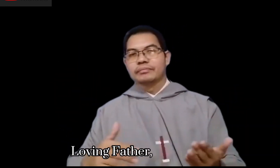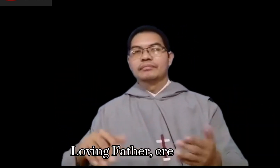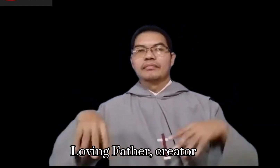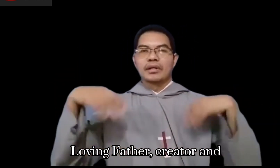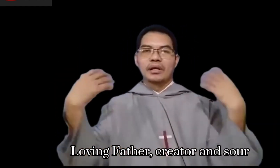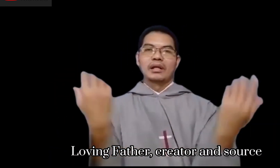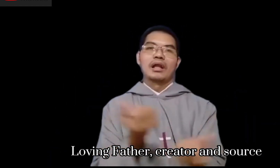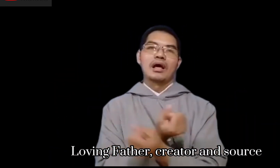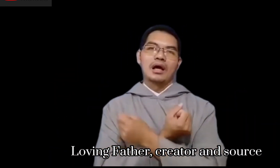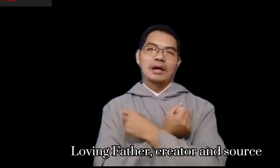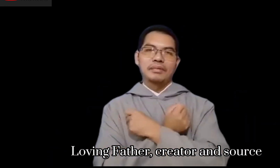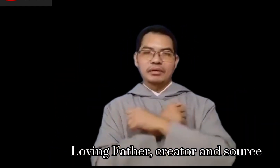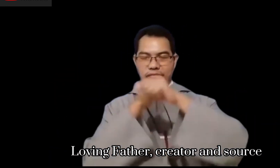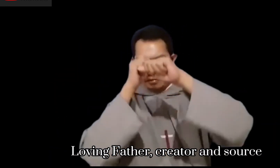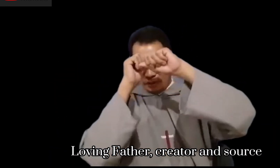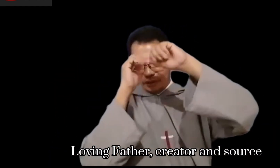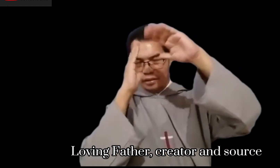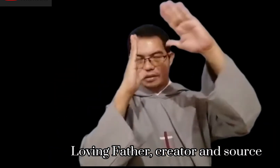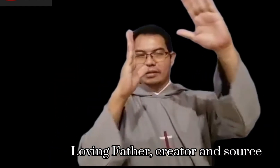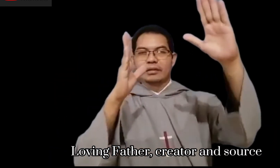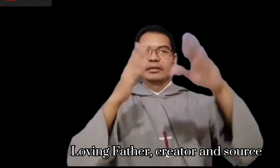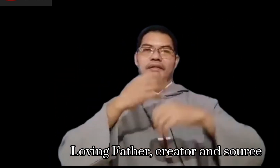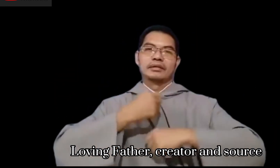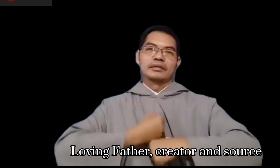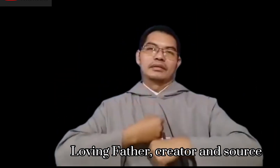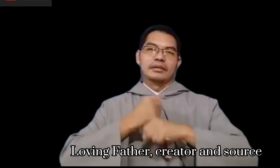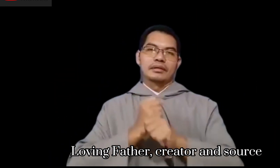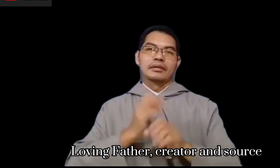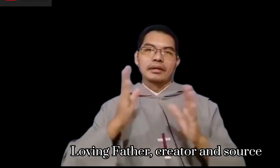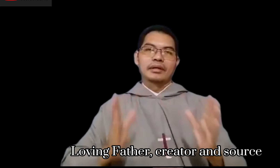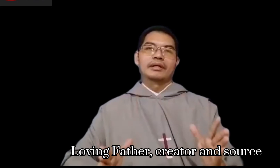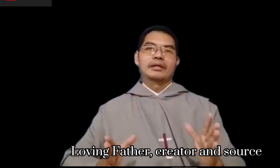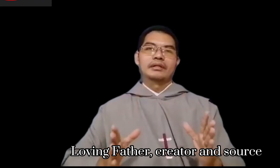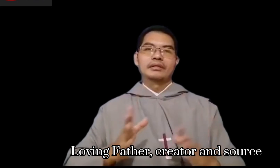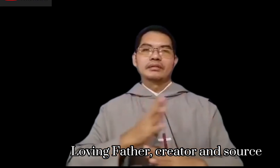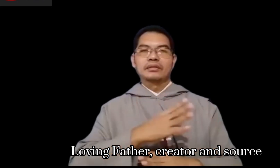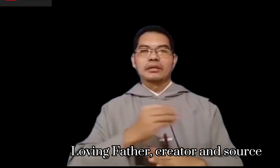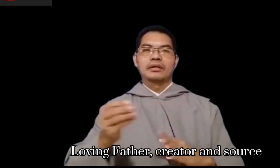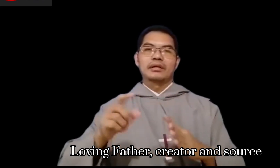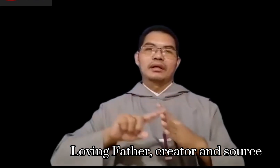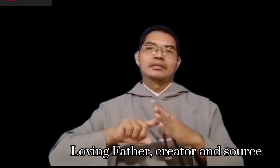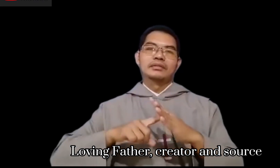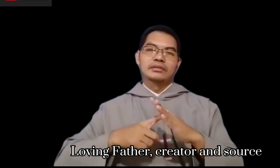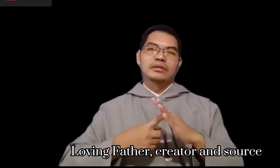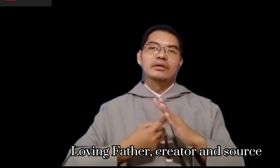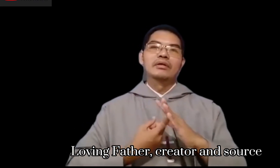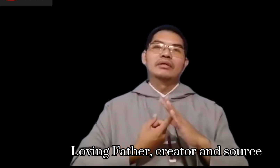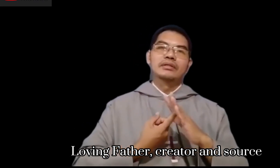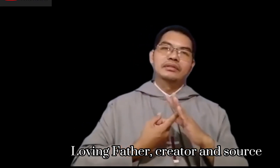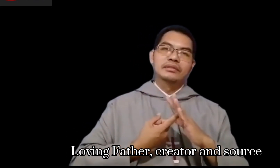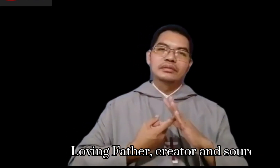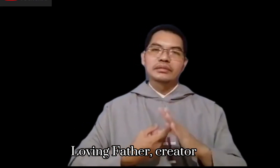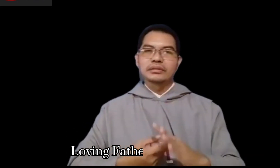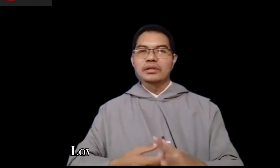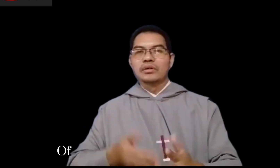Loving Father, creator and source of